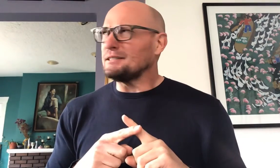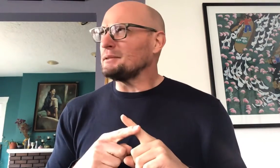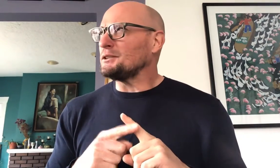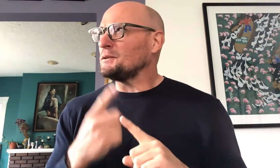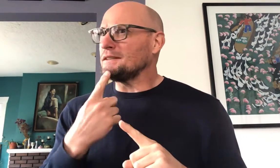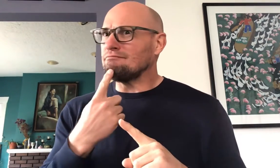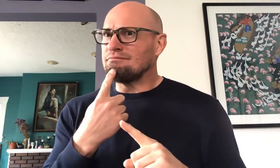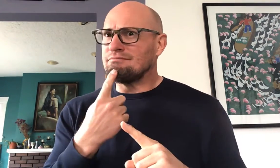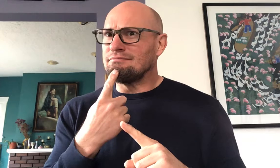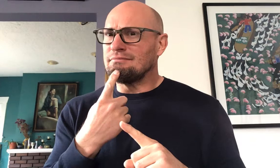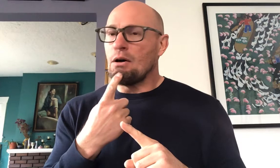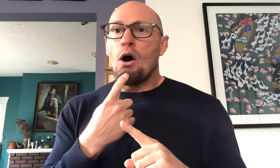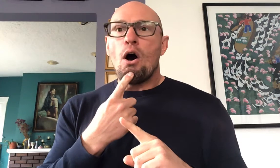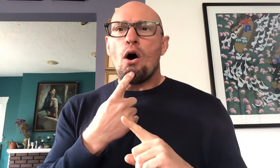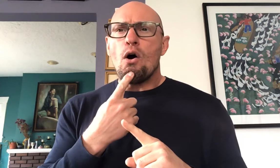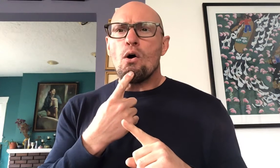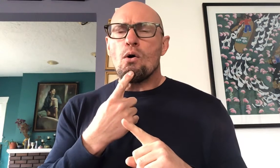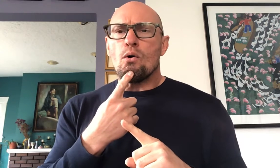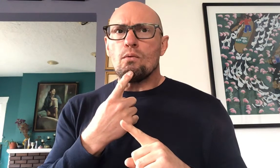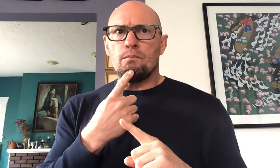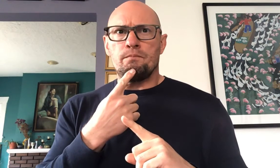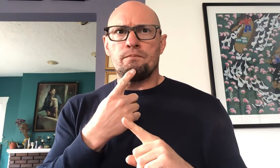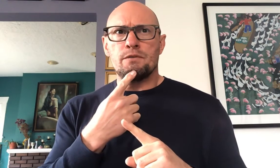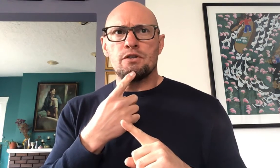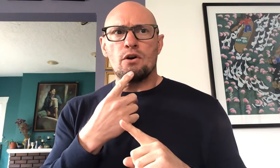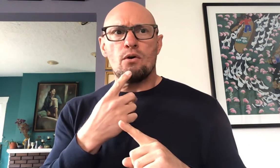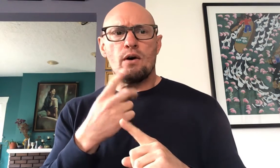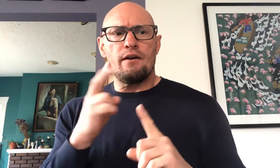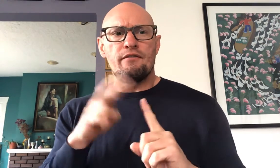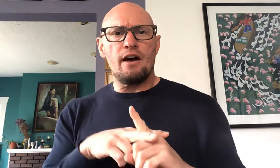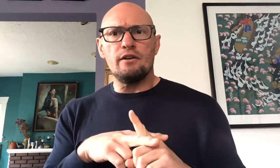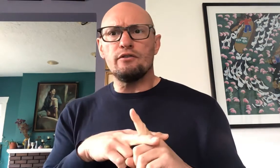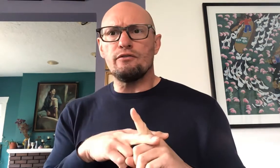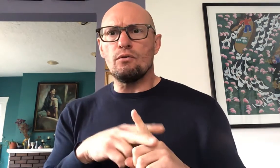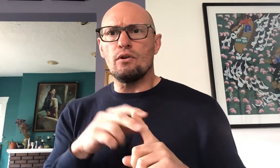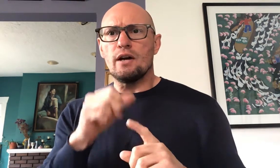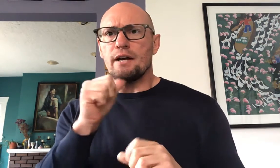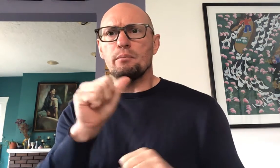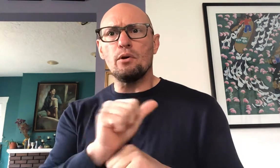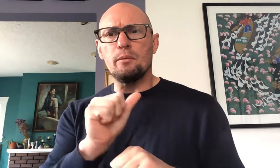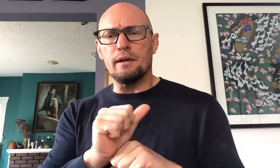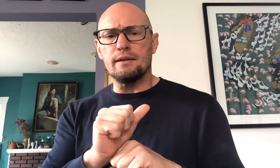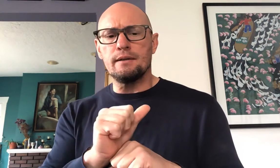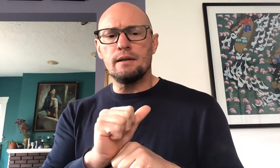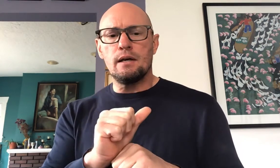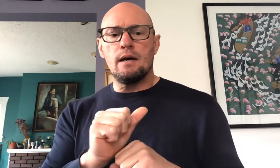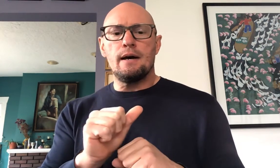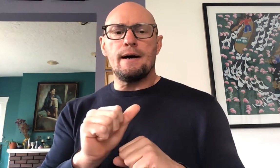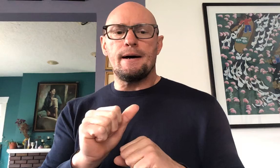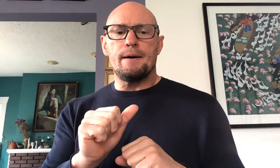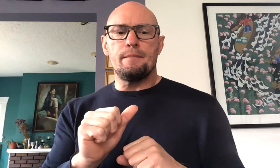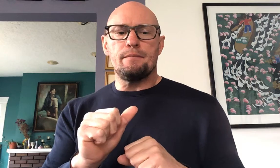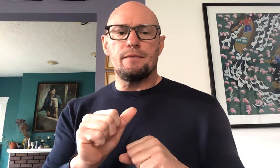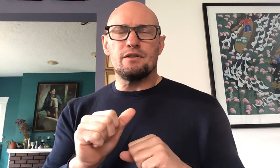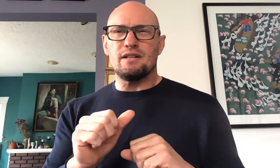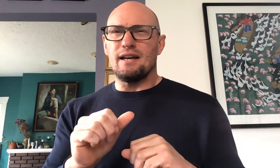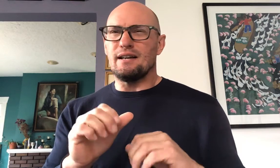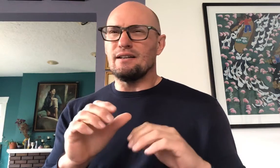filed for unemployment um there's like